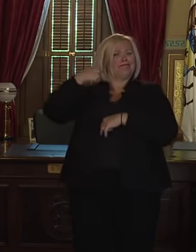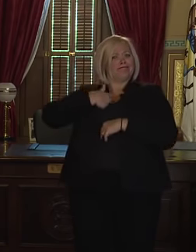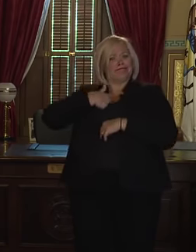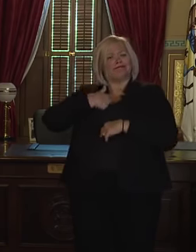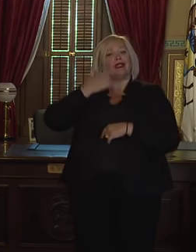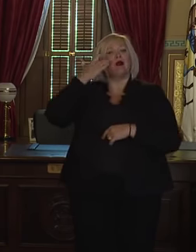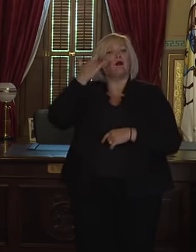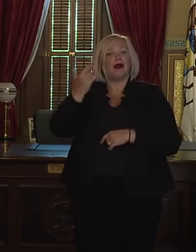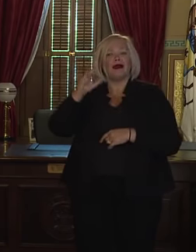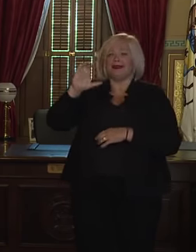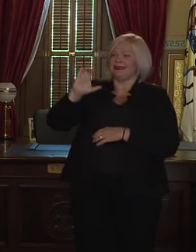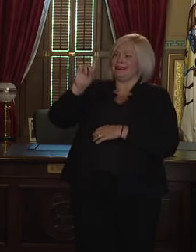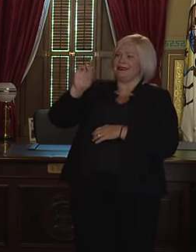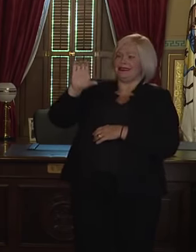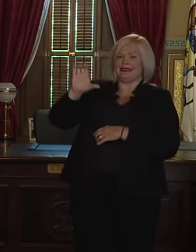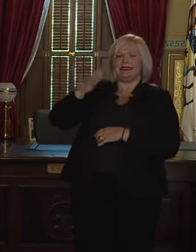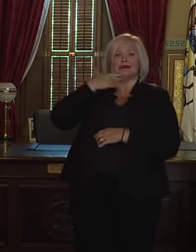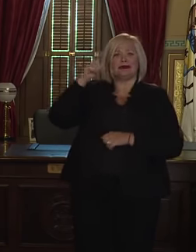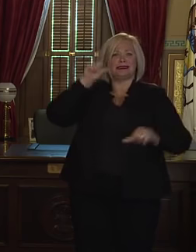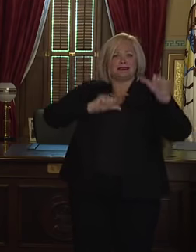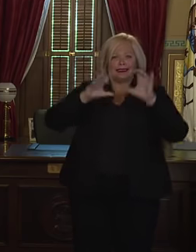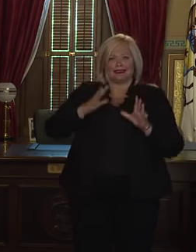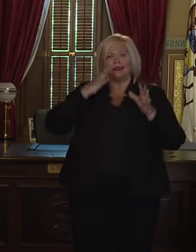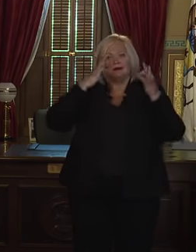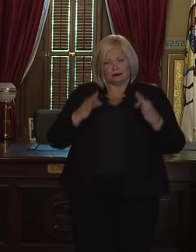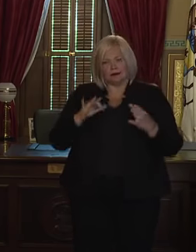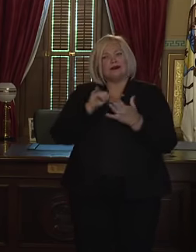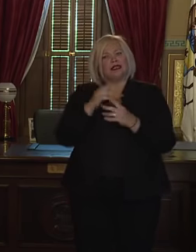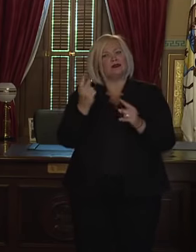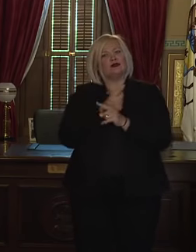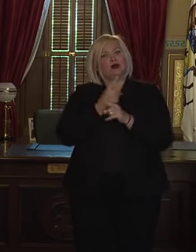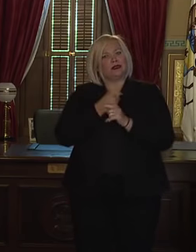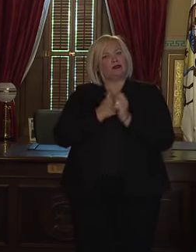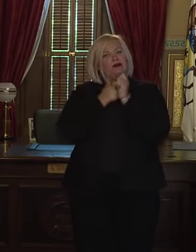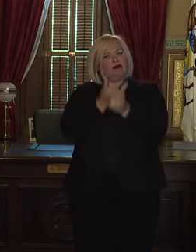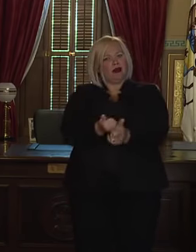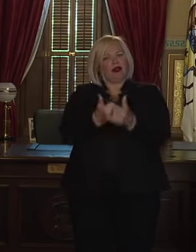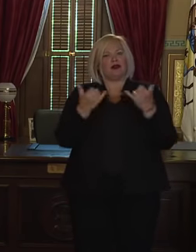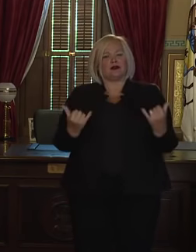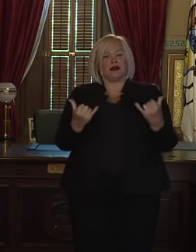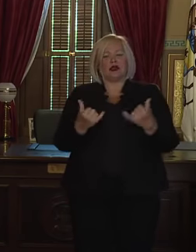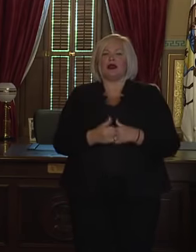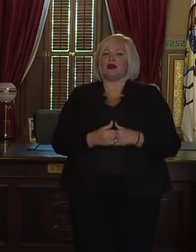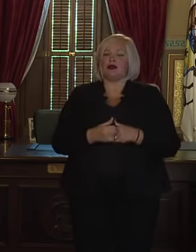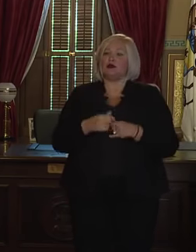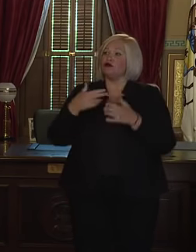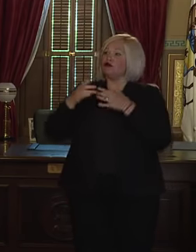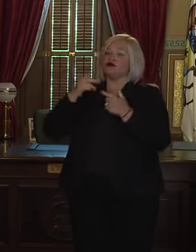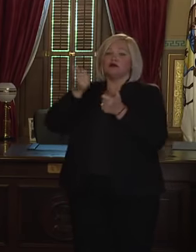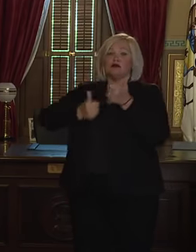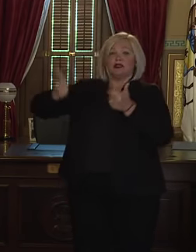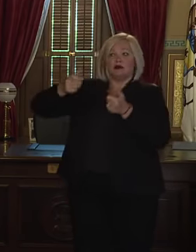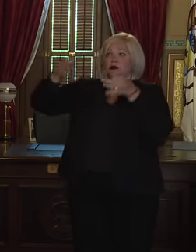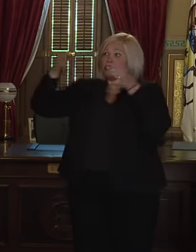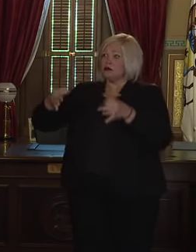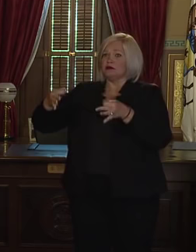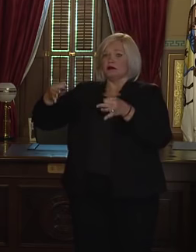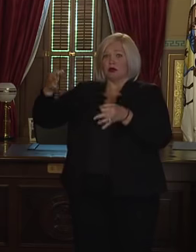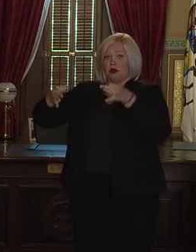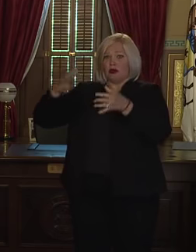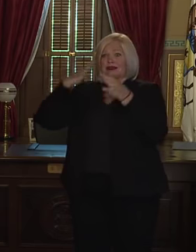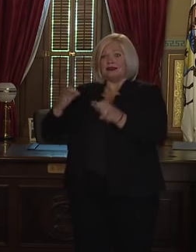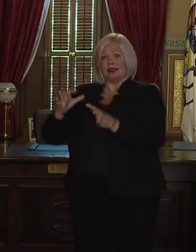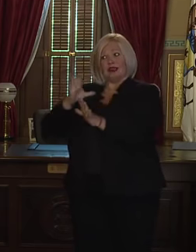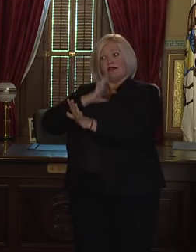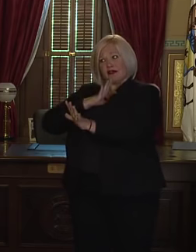and the best scientists all agree on is our best tool in this moment. So while the Supreme Court has spoken, and